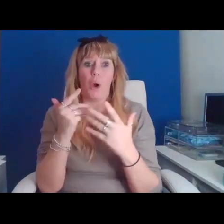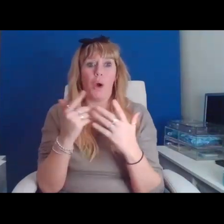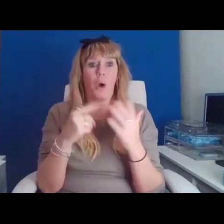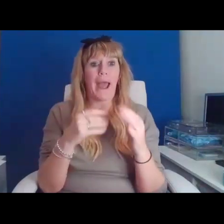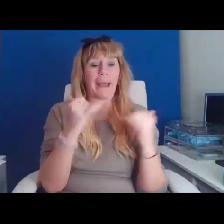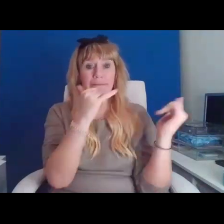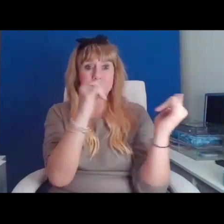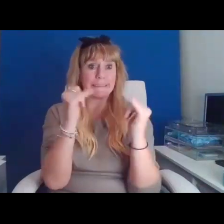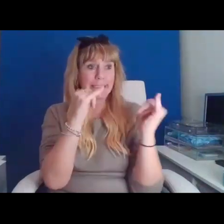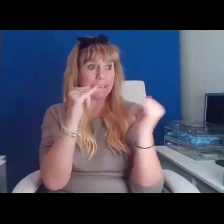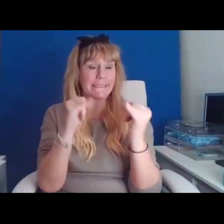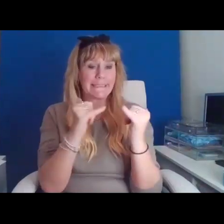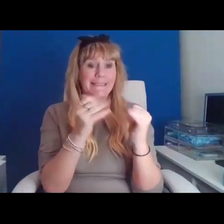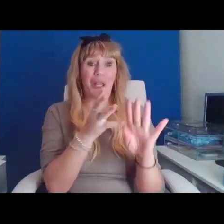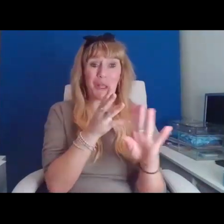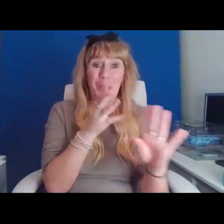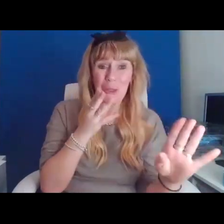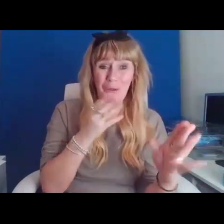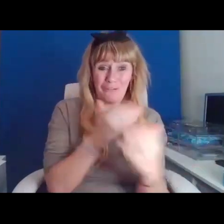And the way the world's going,